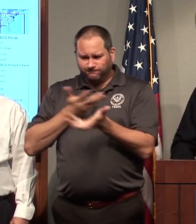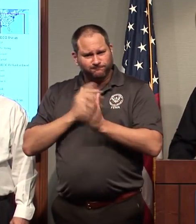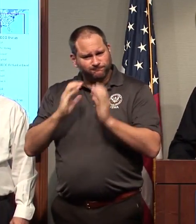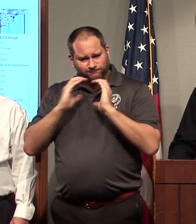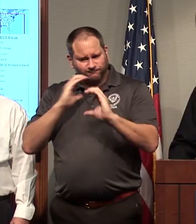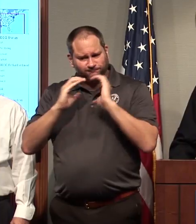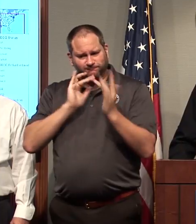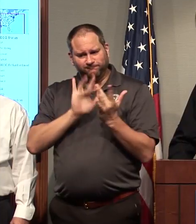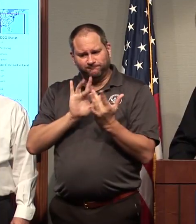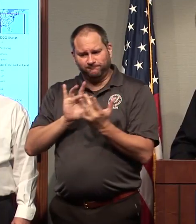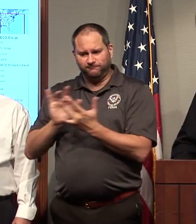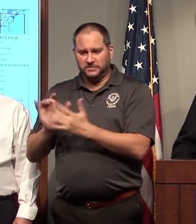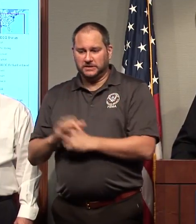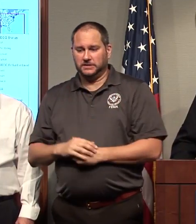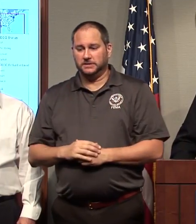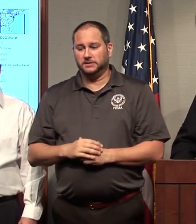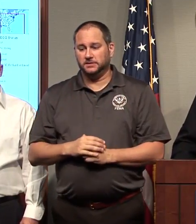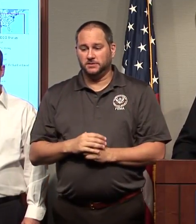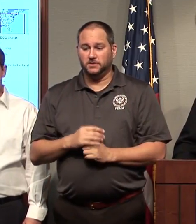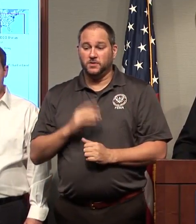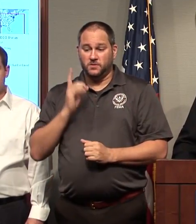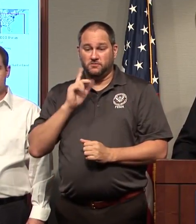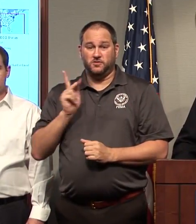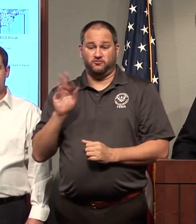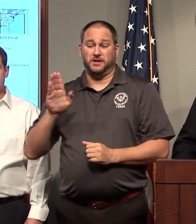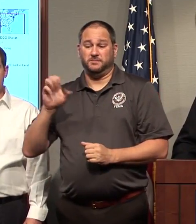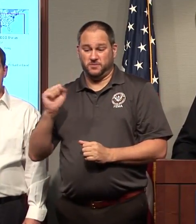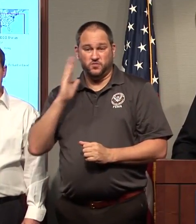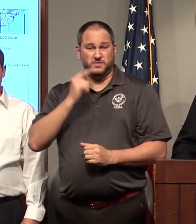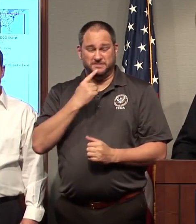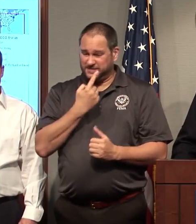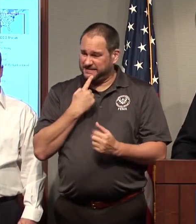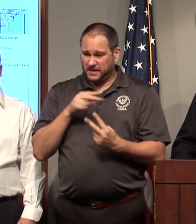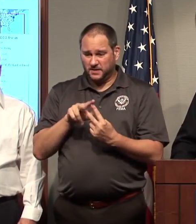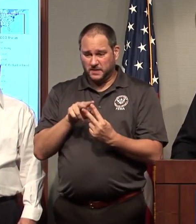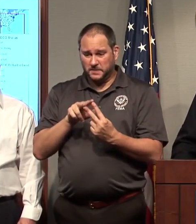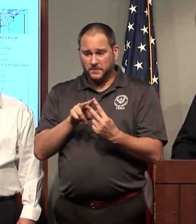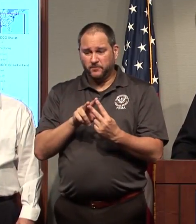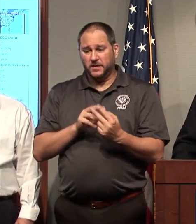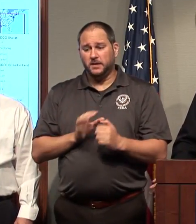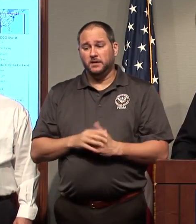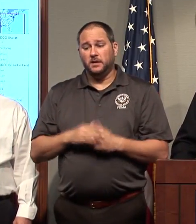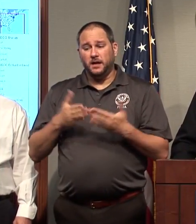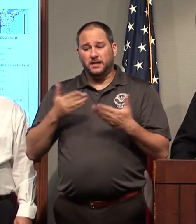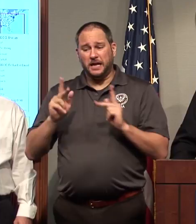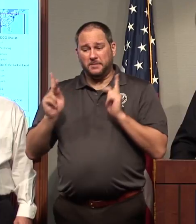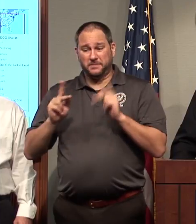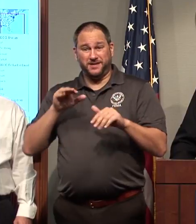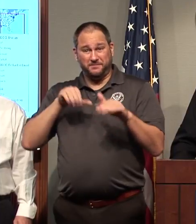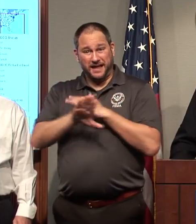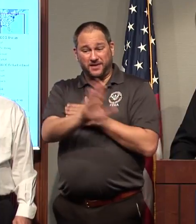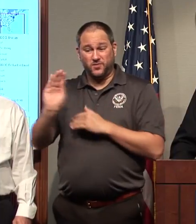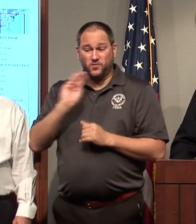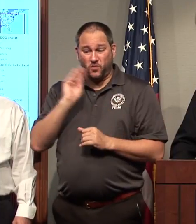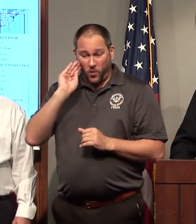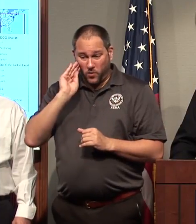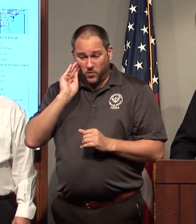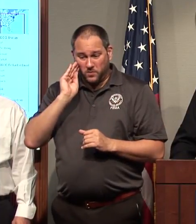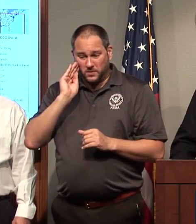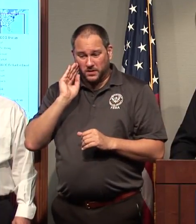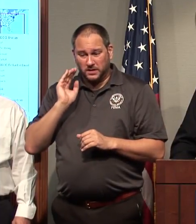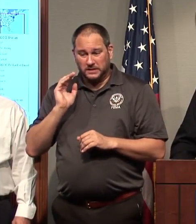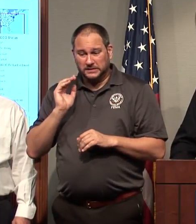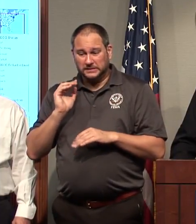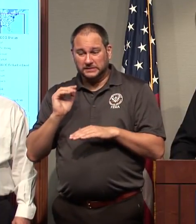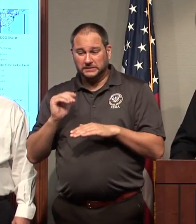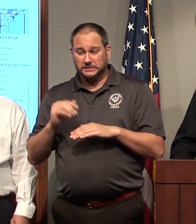be a frustrating event. It's going to take some time to allow people back into their homes, particularly in the Florida Keys. If you look at what happened in Florida,